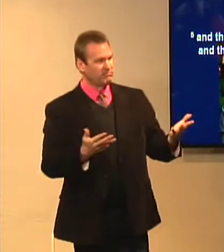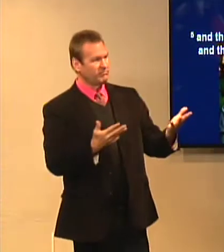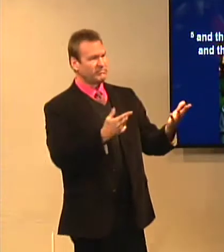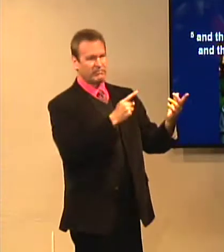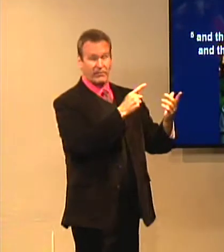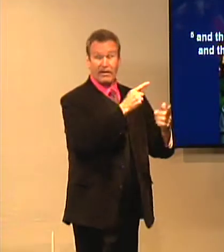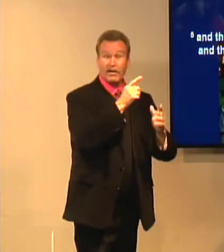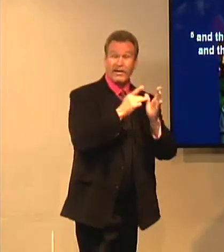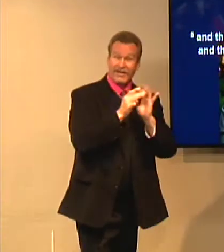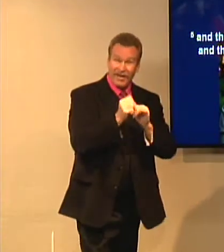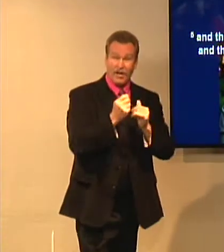truly, truly.